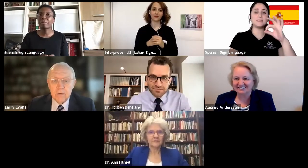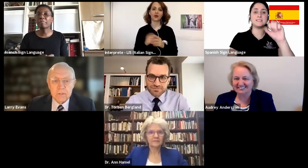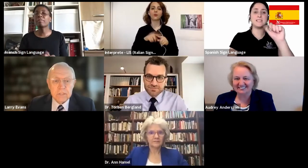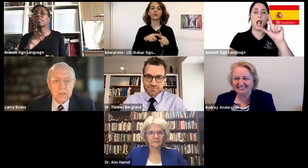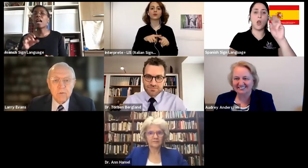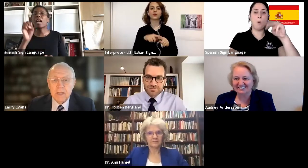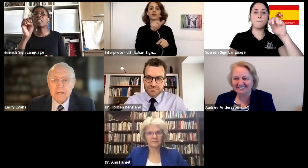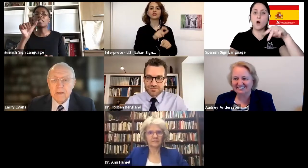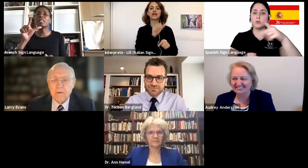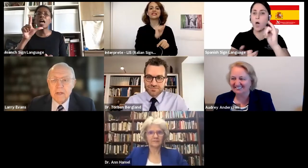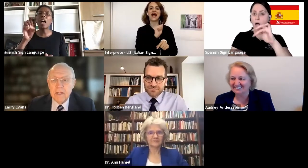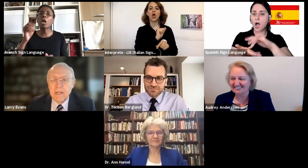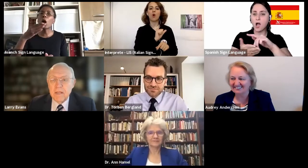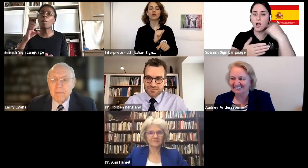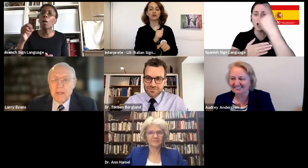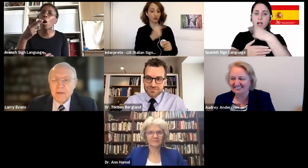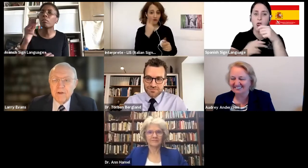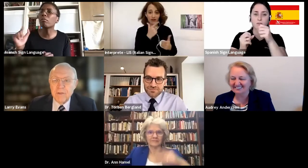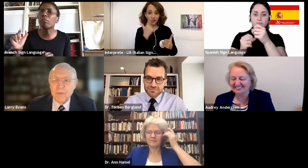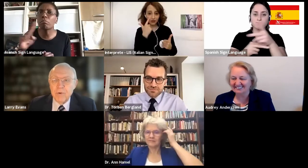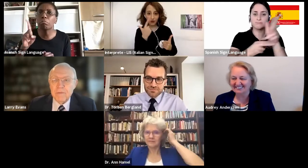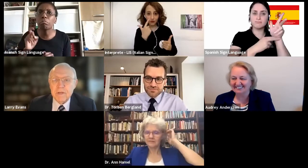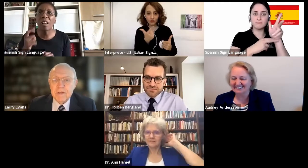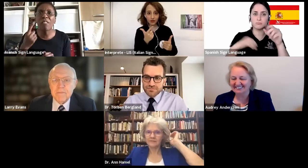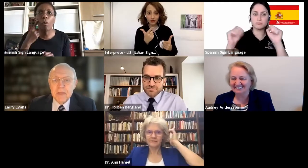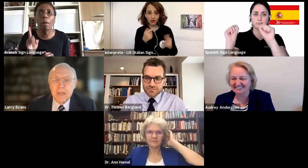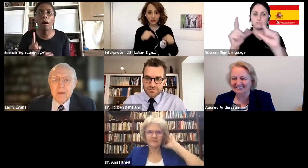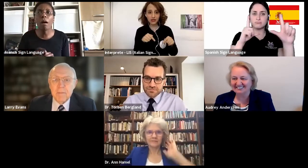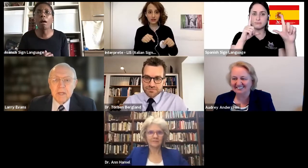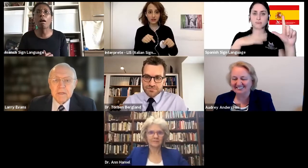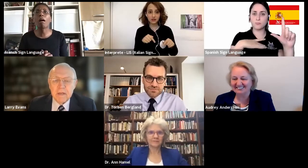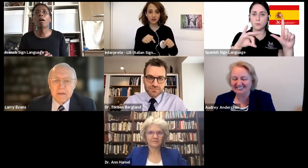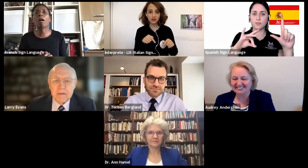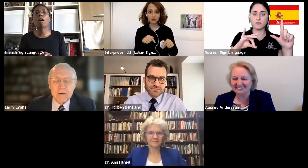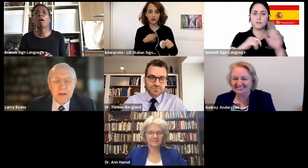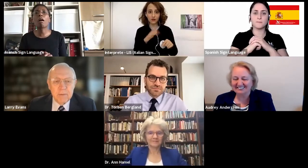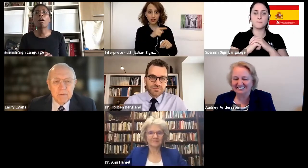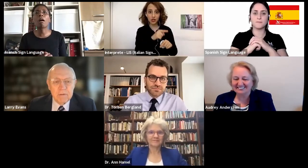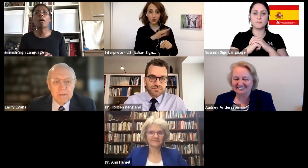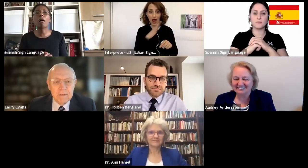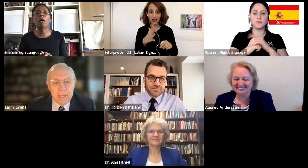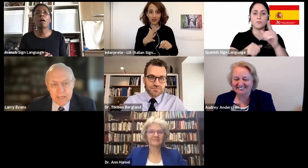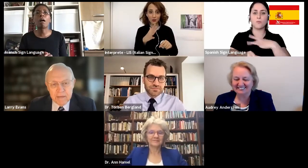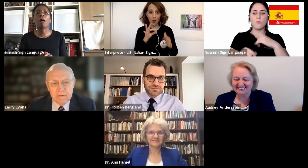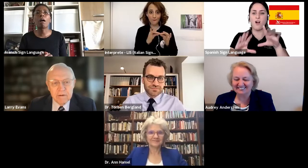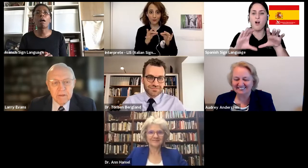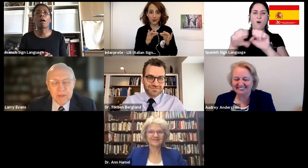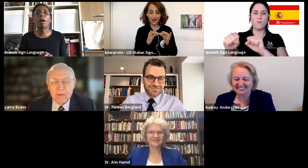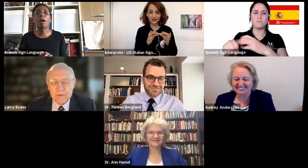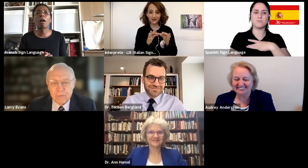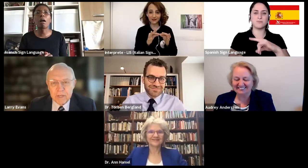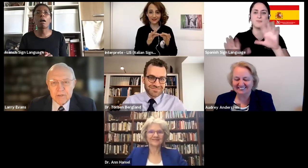don't see you right now. You may have another appointment. But Dr. Hamill, and